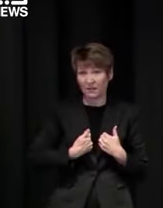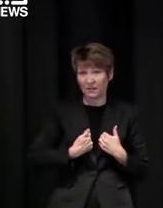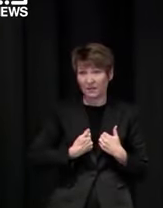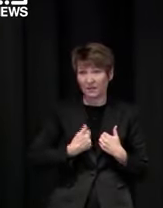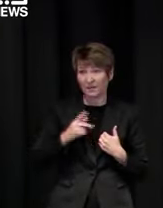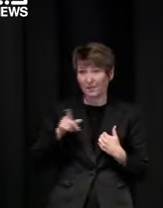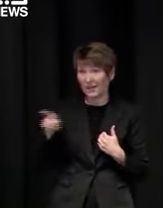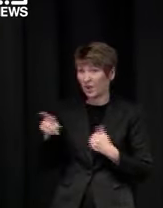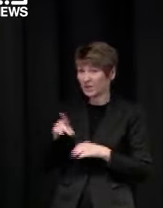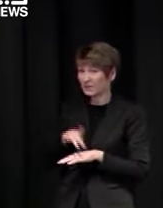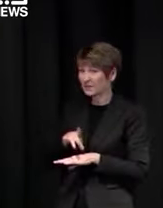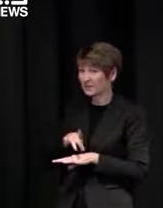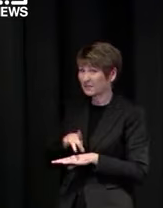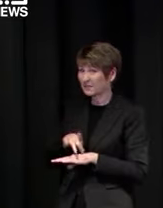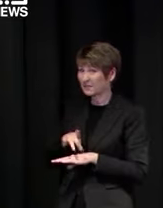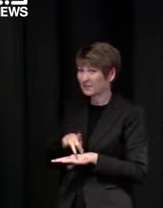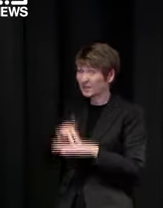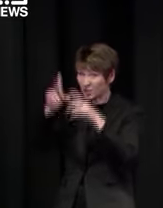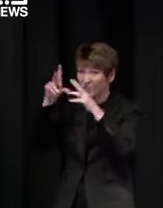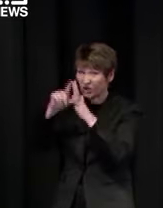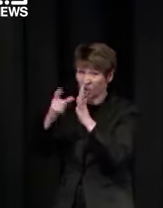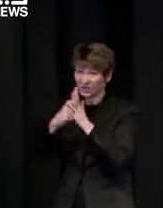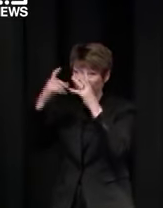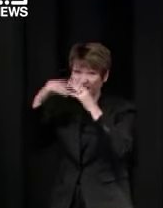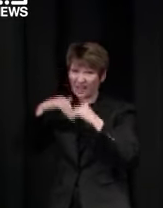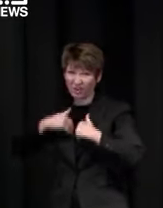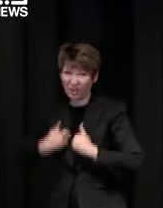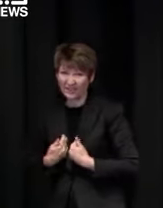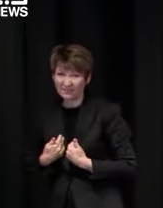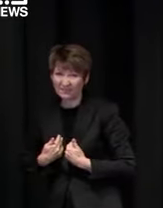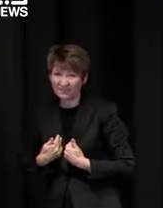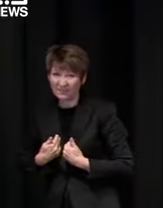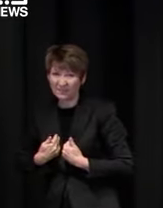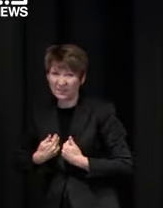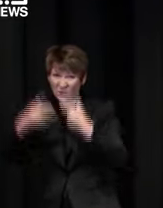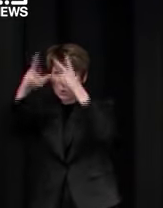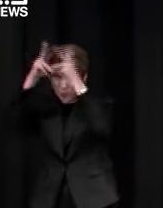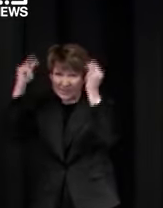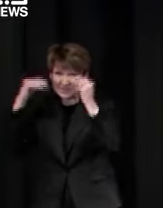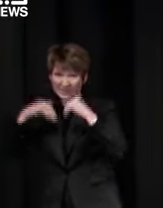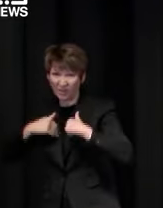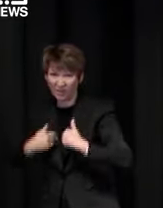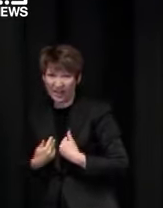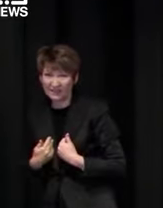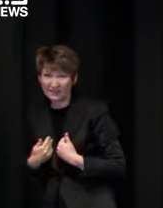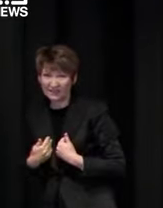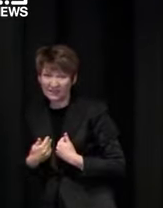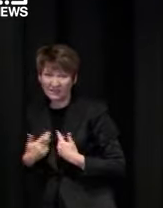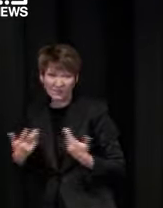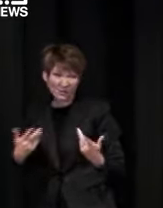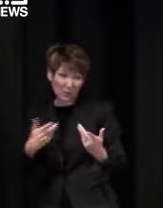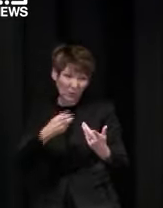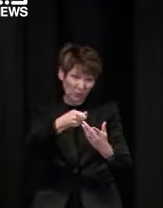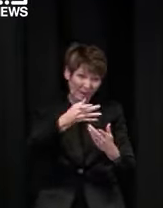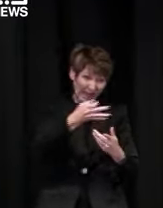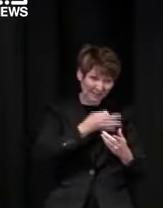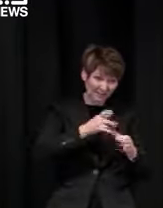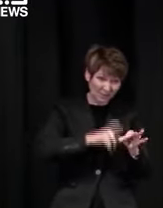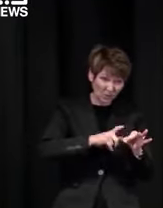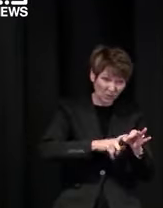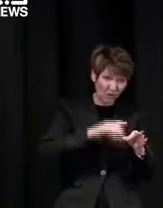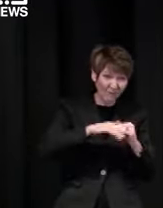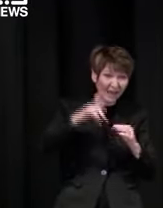and what we hurriedly went and bought up uh is not necessarily relevant this year because it's a different virus